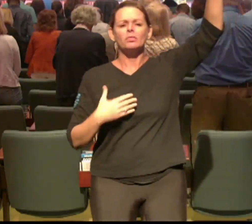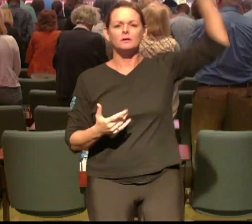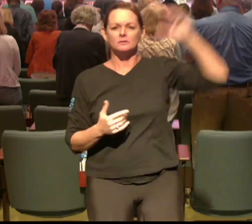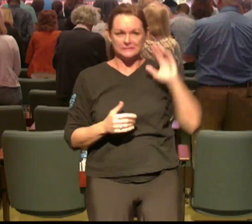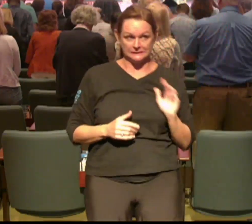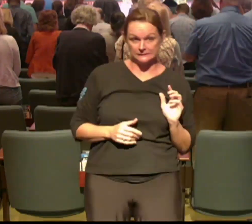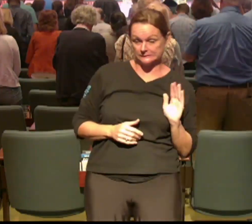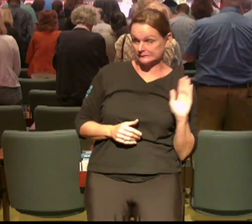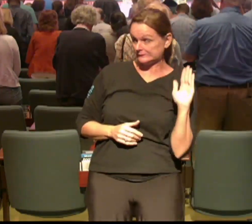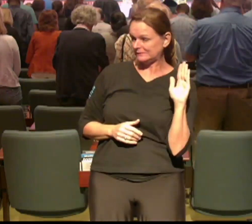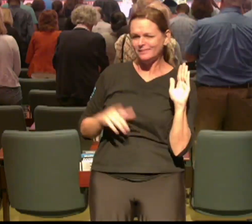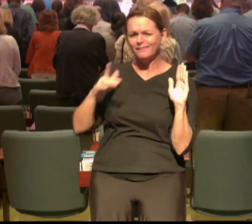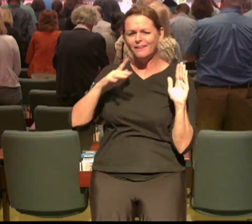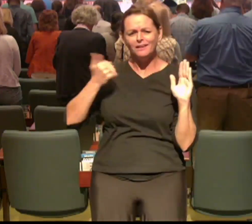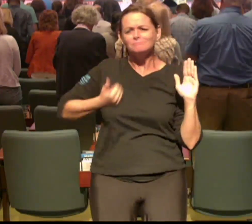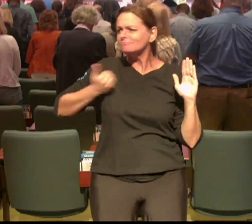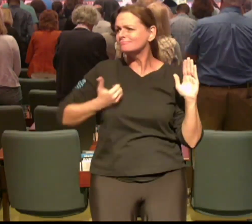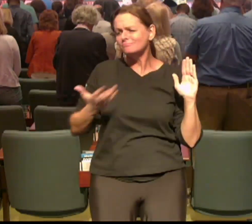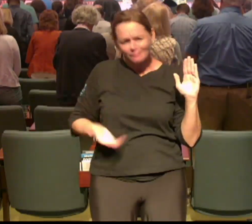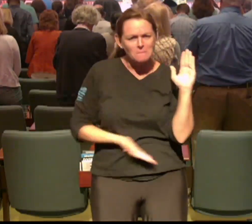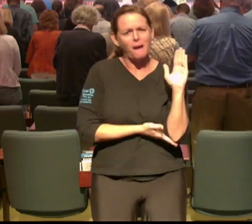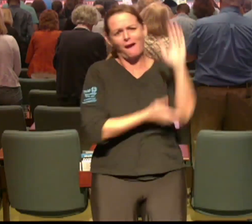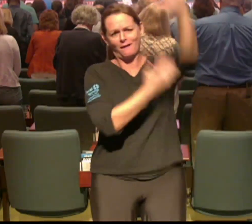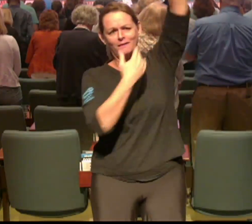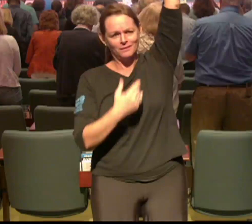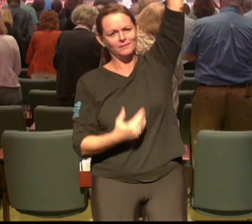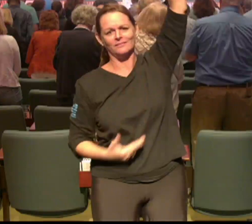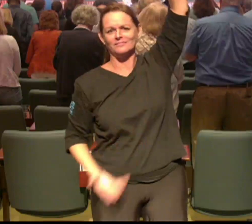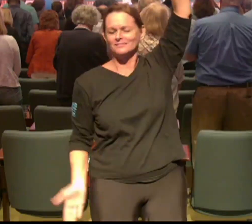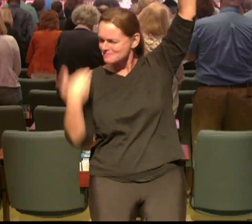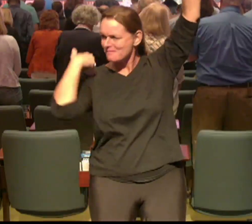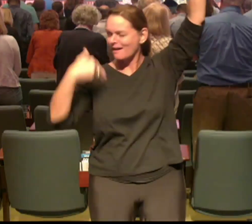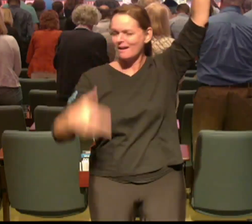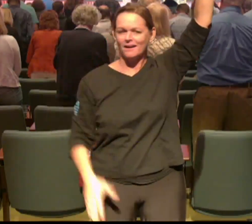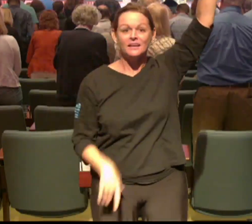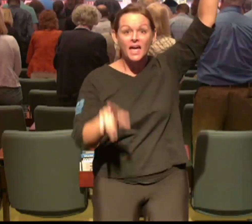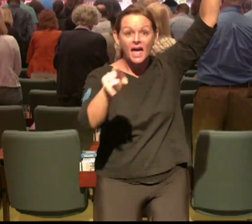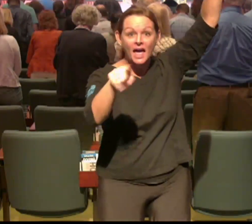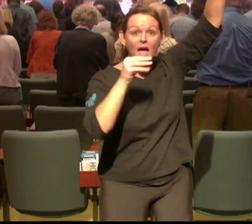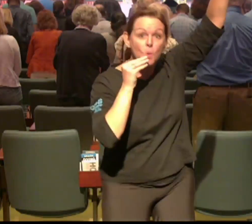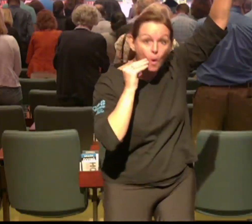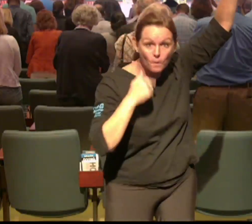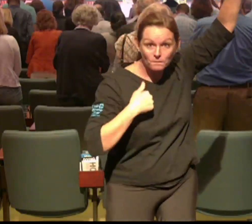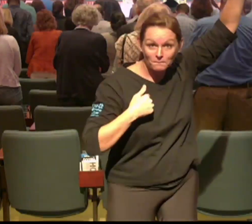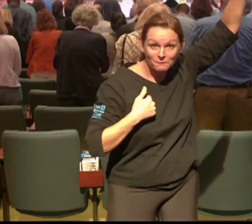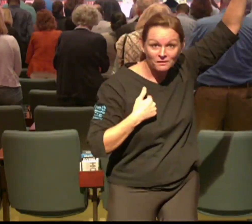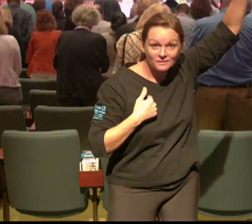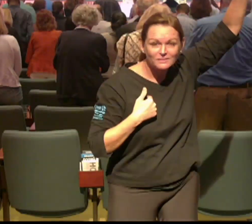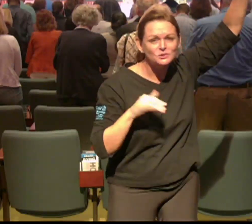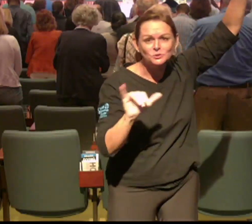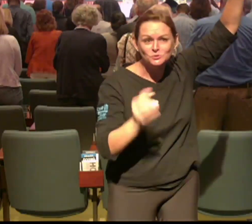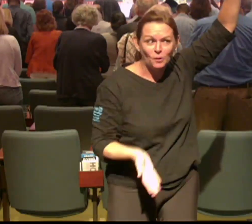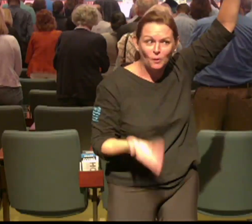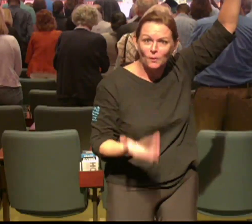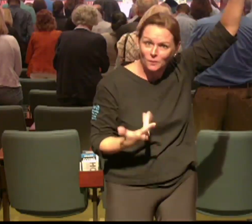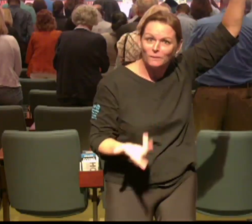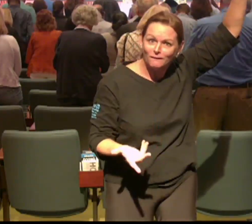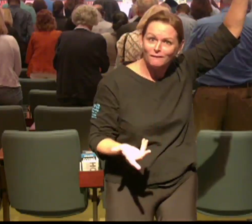Jesus know let the Lord know you want what he's got for you yeah yeah good okay we're going to pray this prayer together all across this room